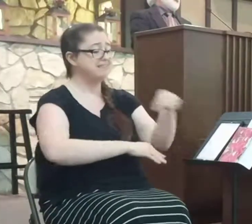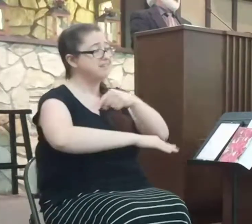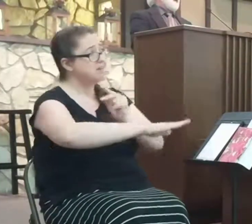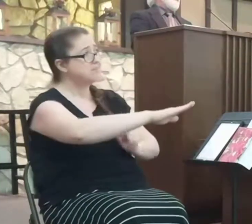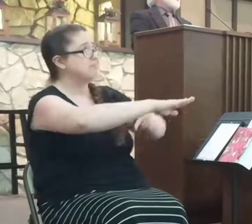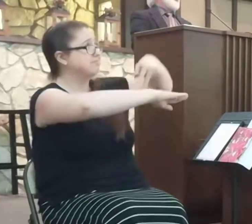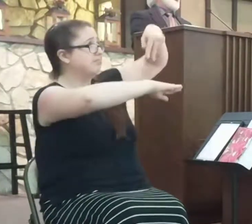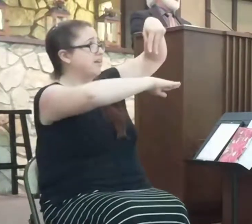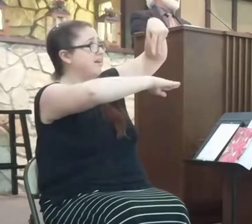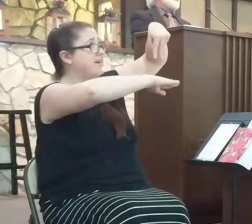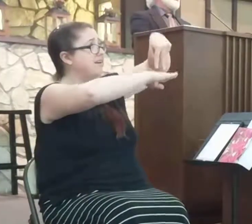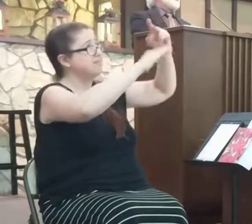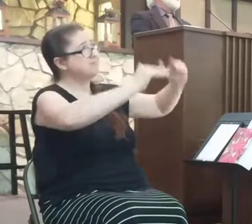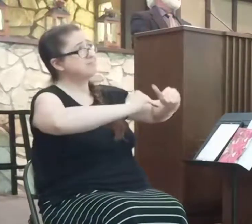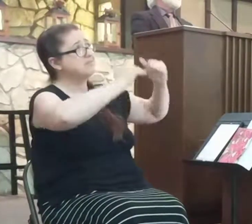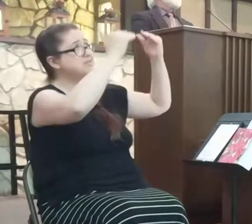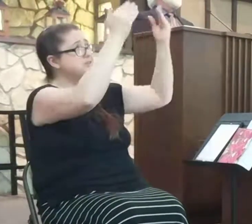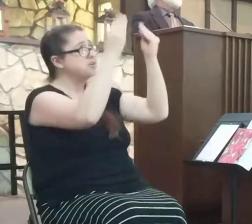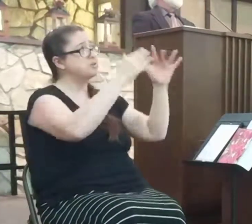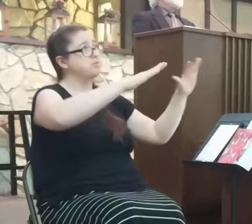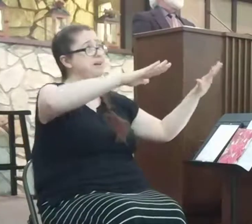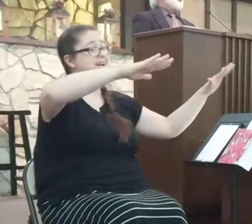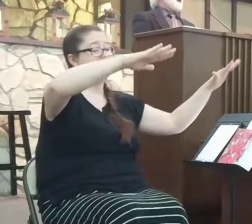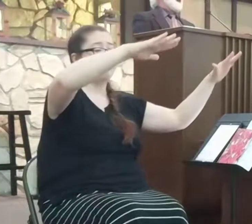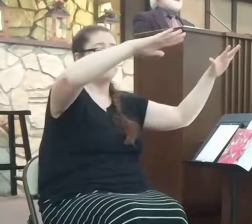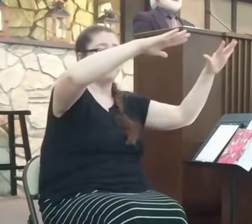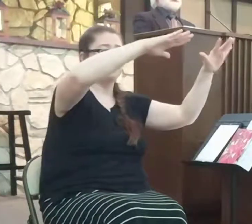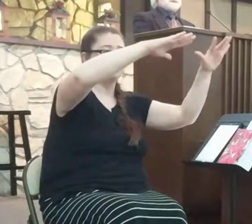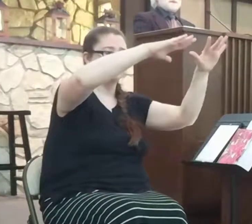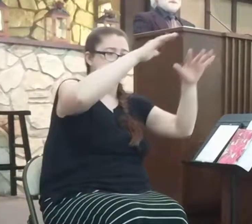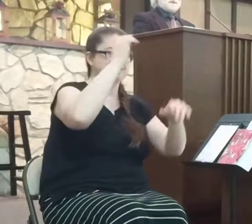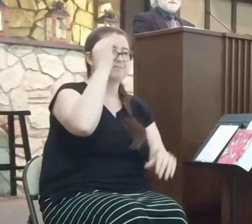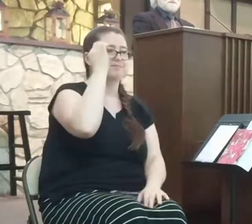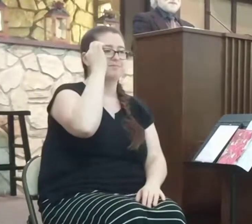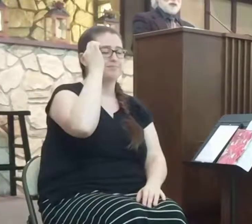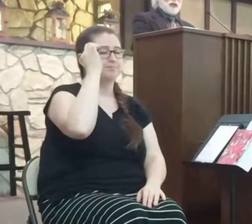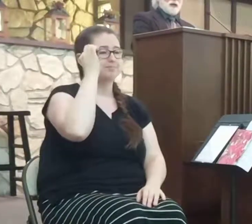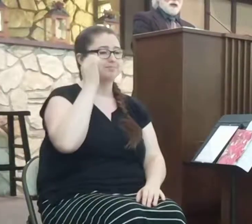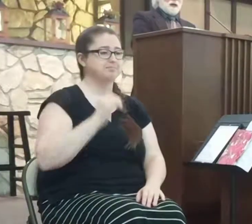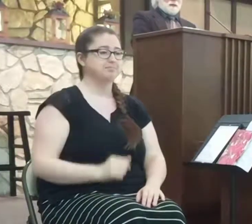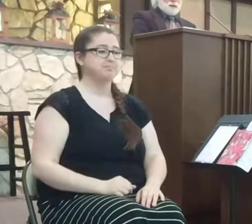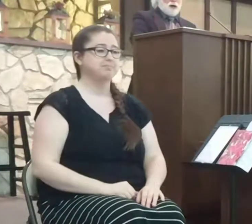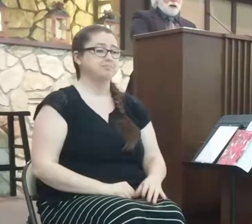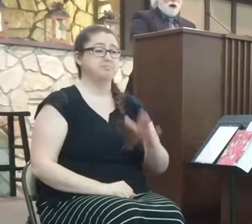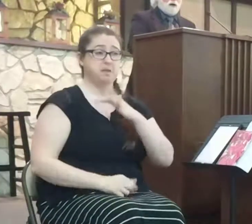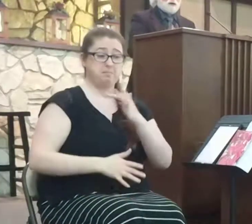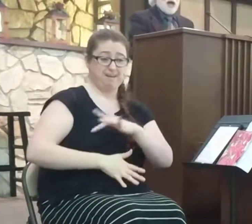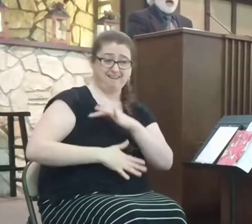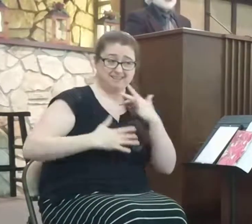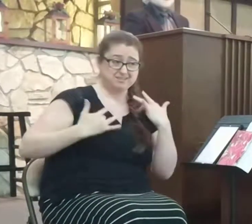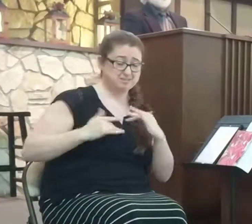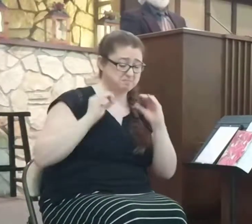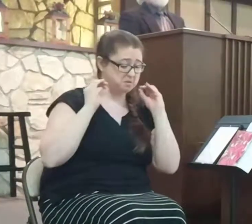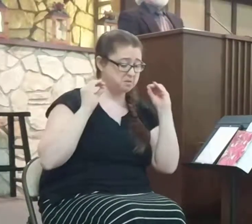on higher ground. My heart has no